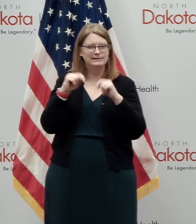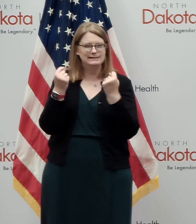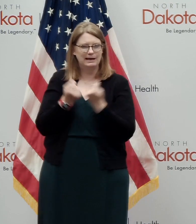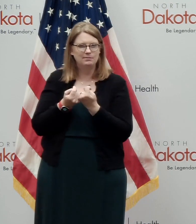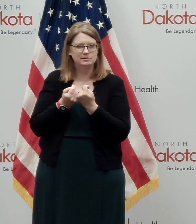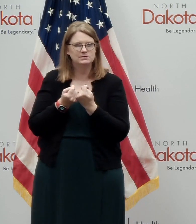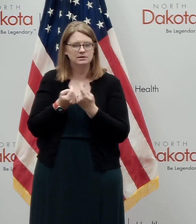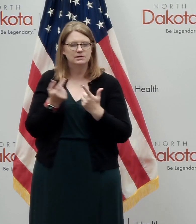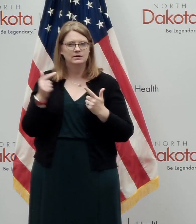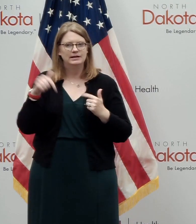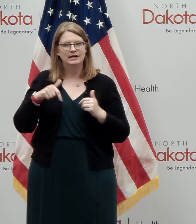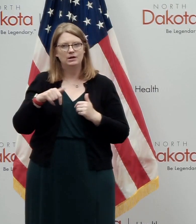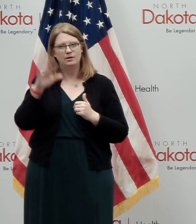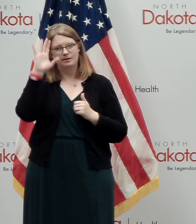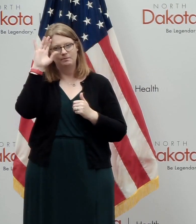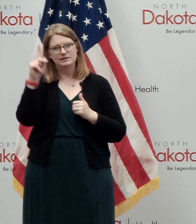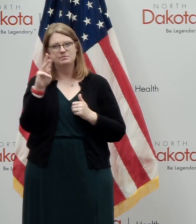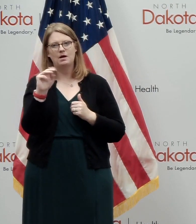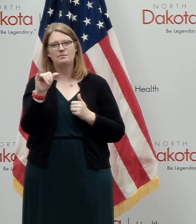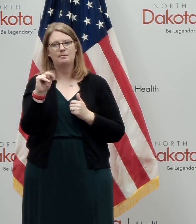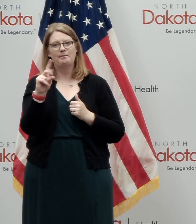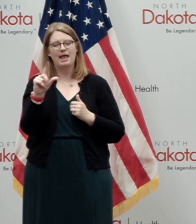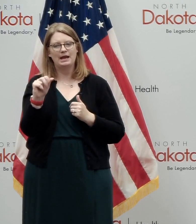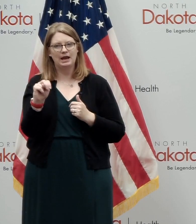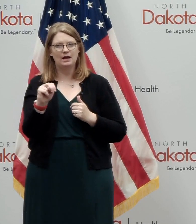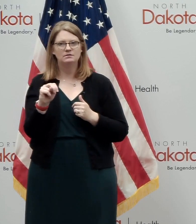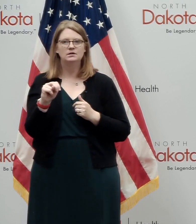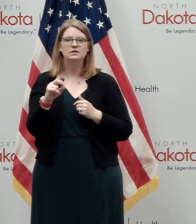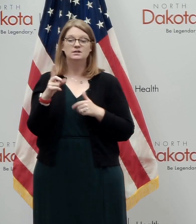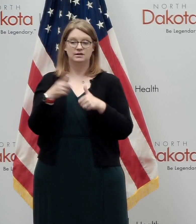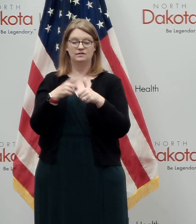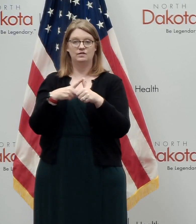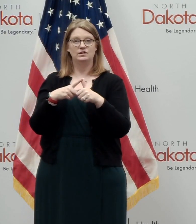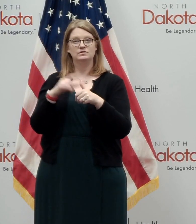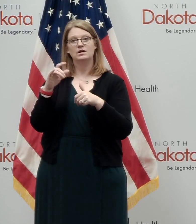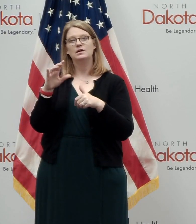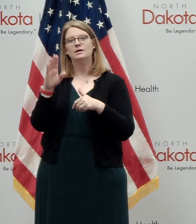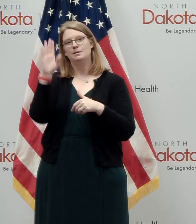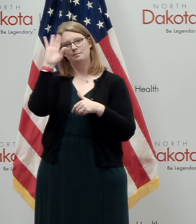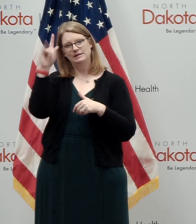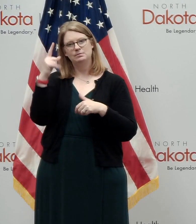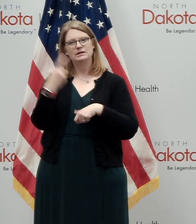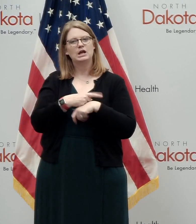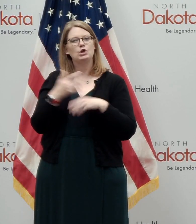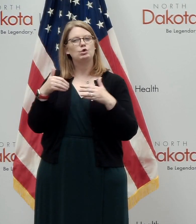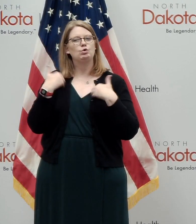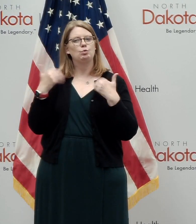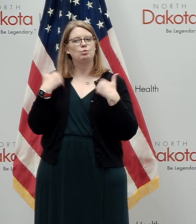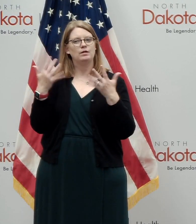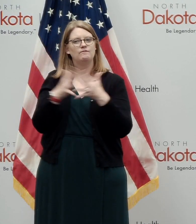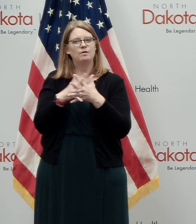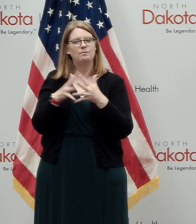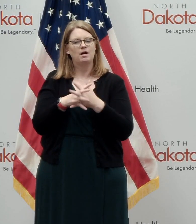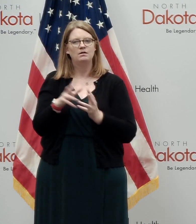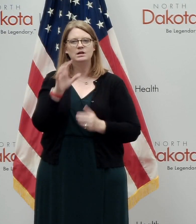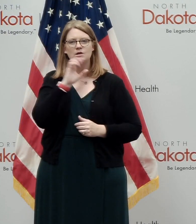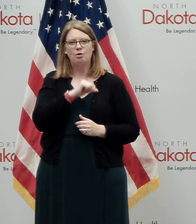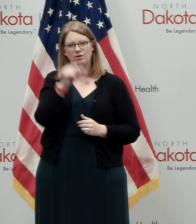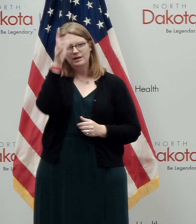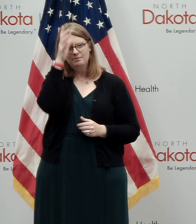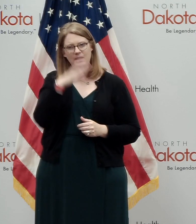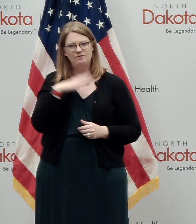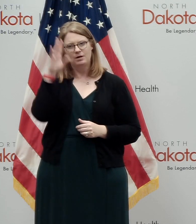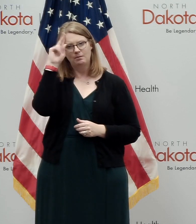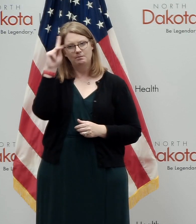uh, here in, uh, Bismarck Manning area. But it was opening day of Bismarck youth football day and elderly gentleman from Bismarck